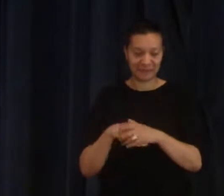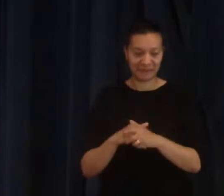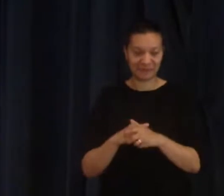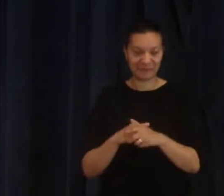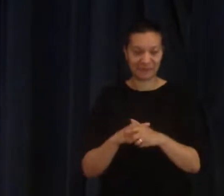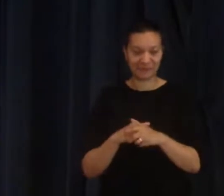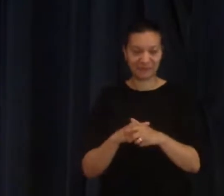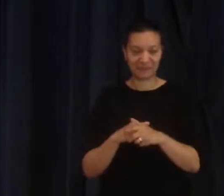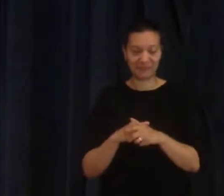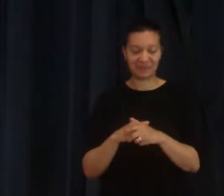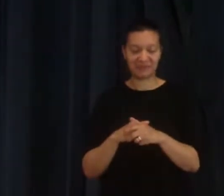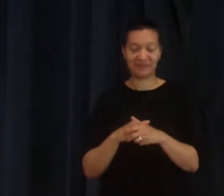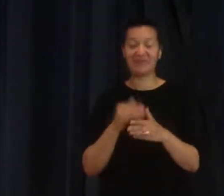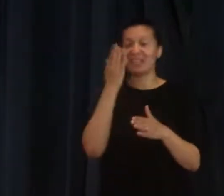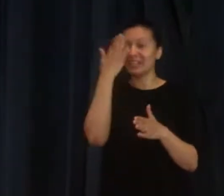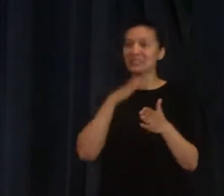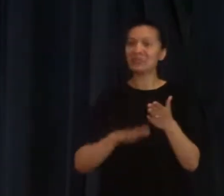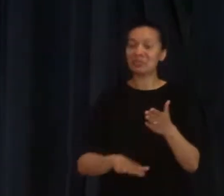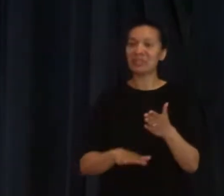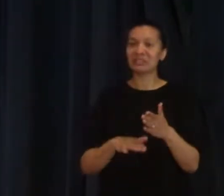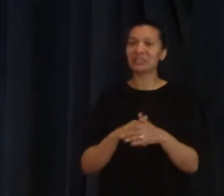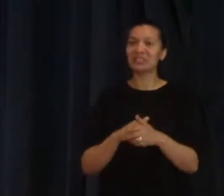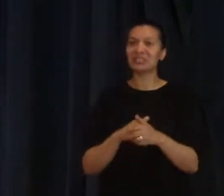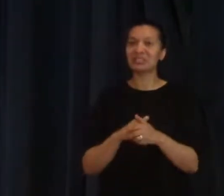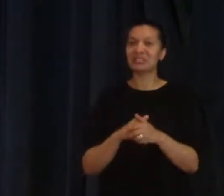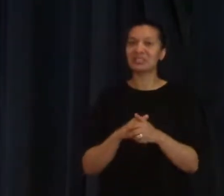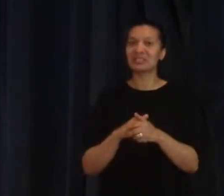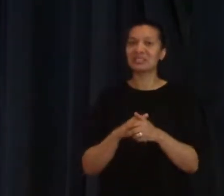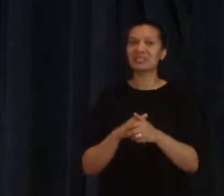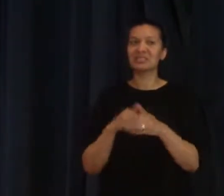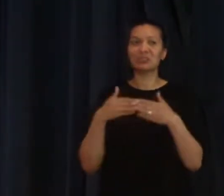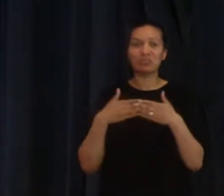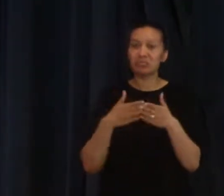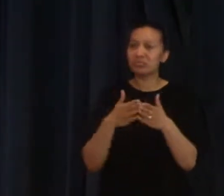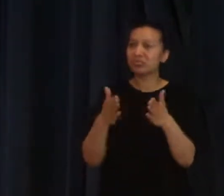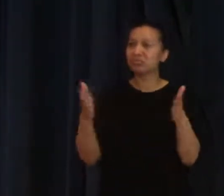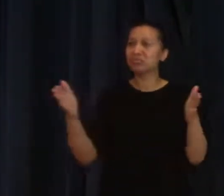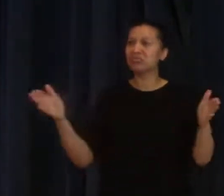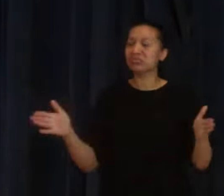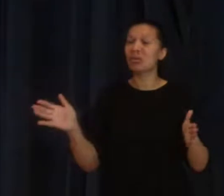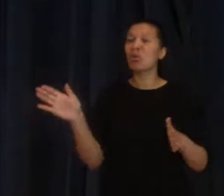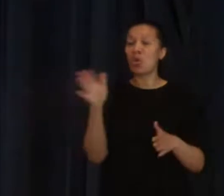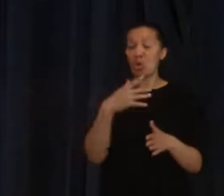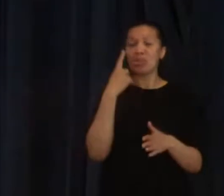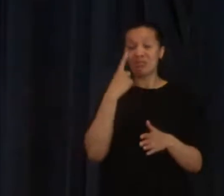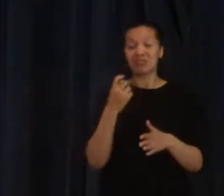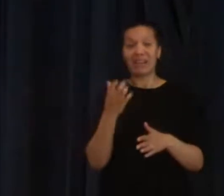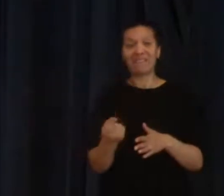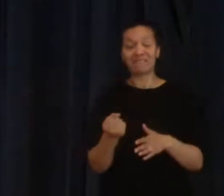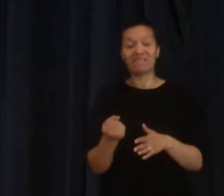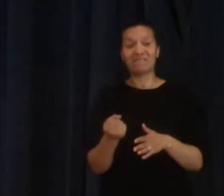but it's an experience and it's an experience that is open to all of us not only